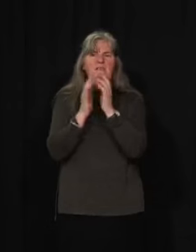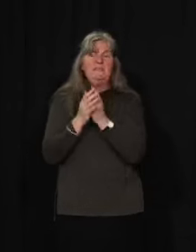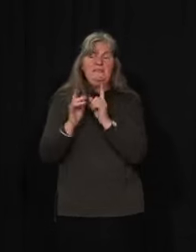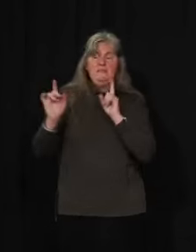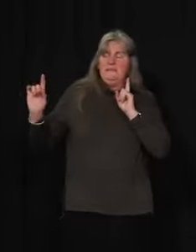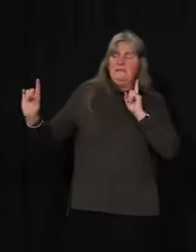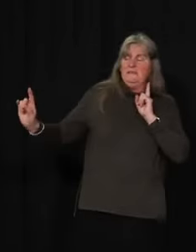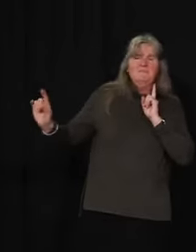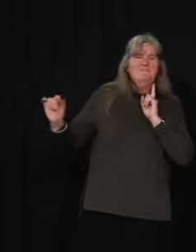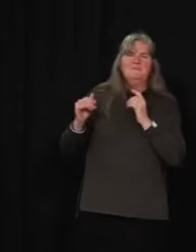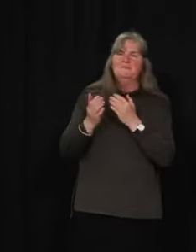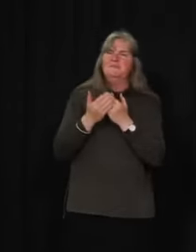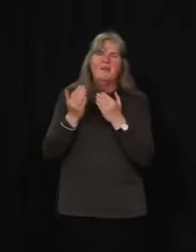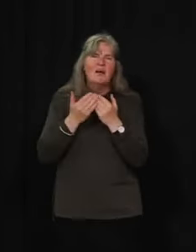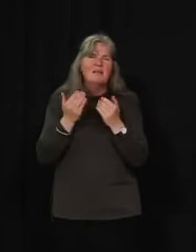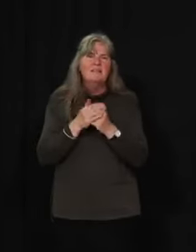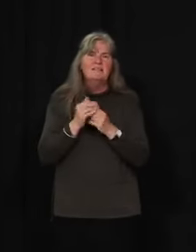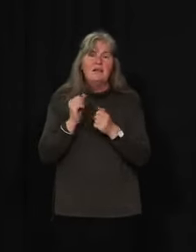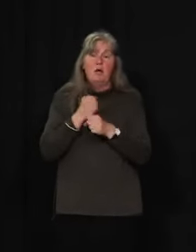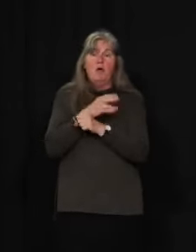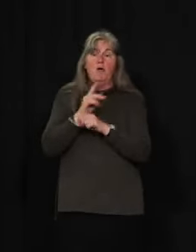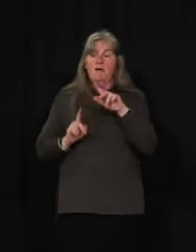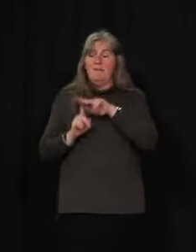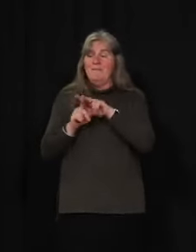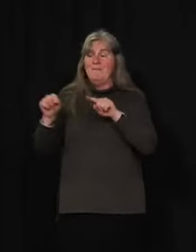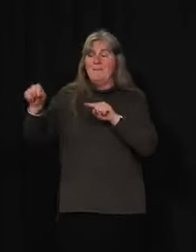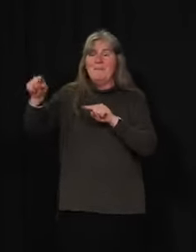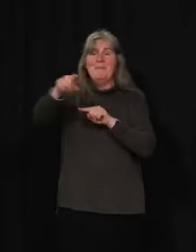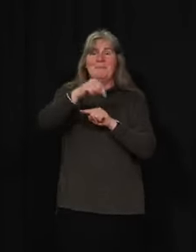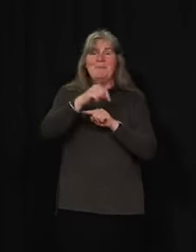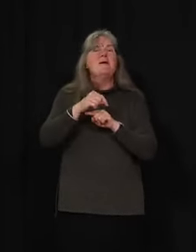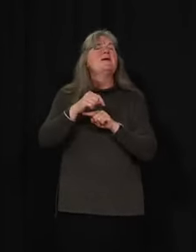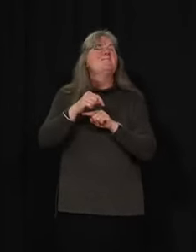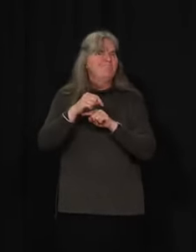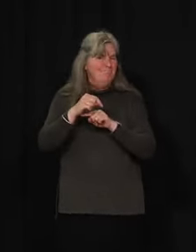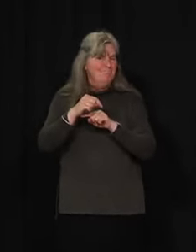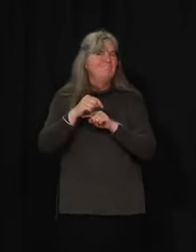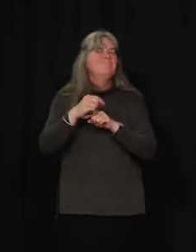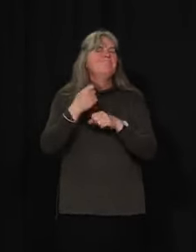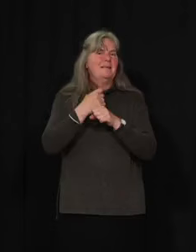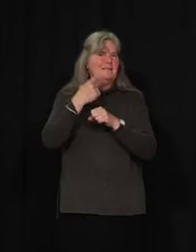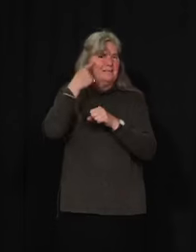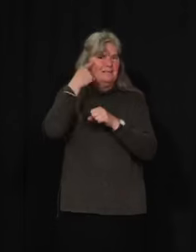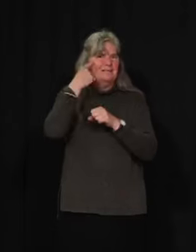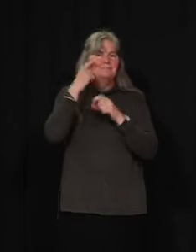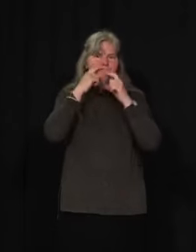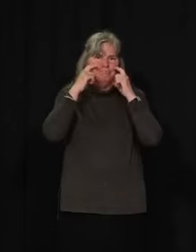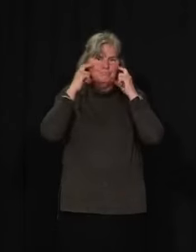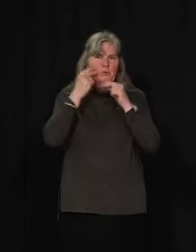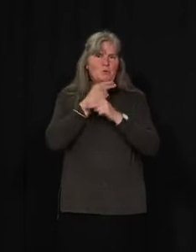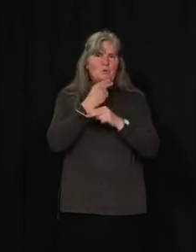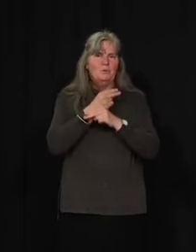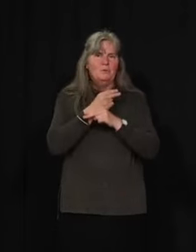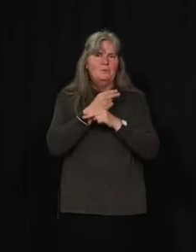spacing and COVID is circulating, I think there is reasonable evidence to justify use of non-medical